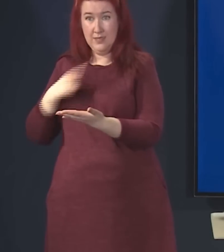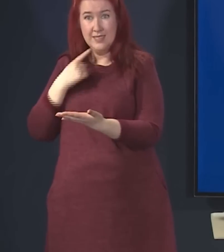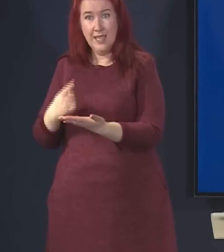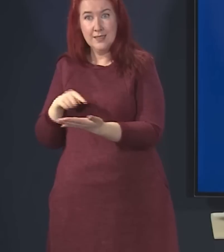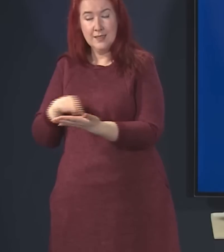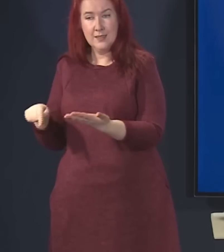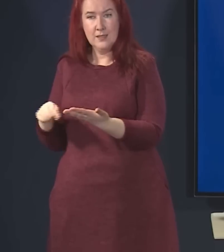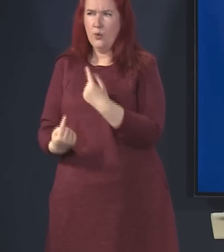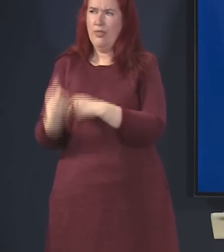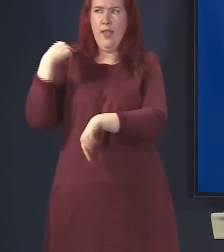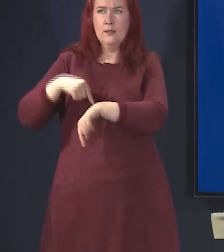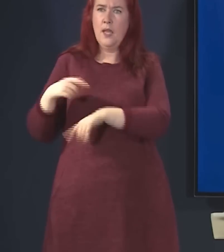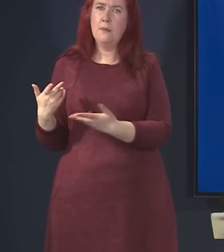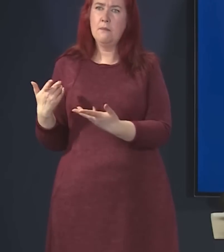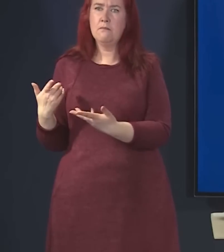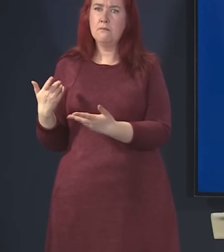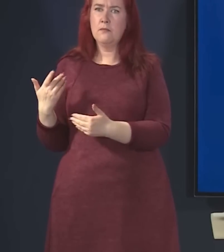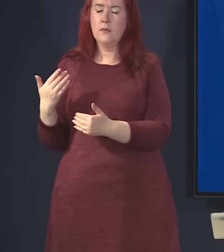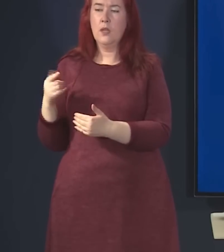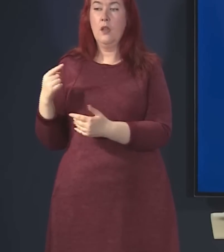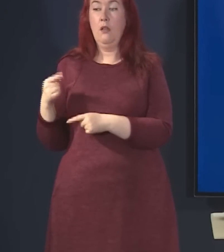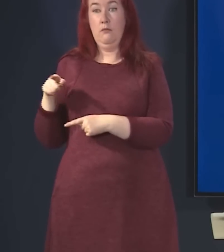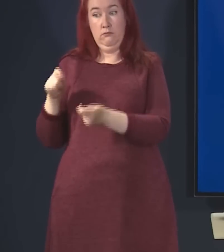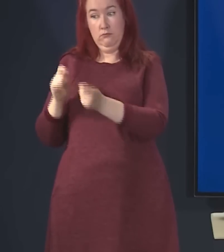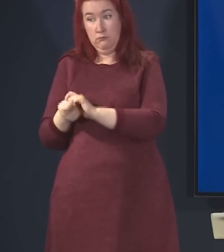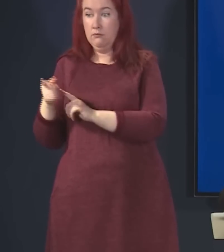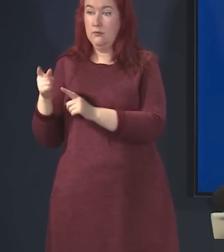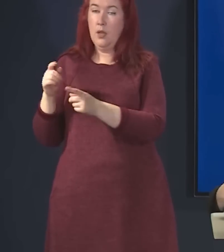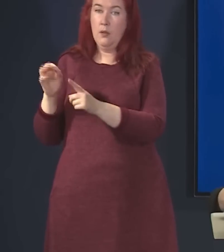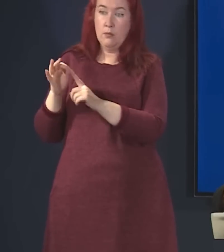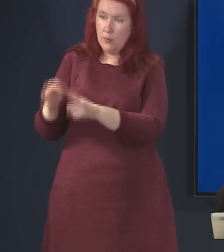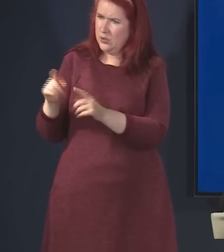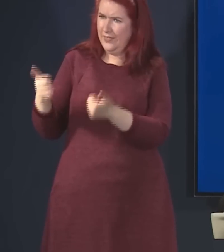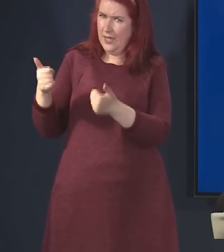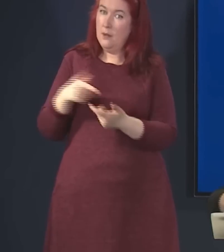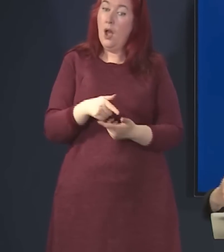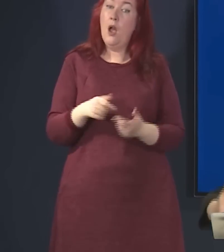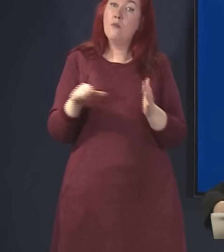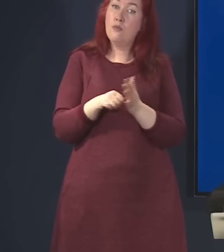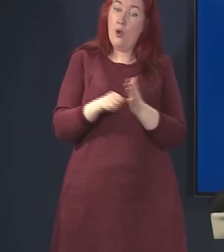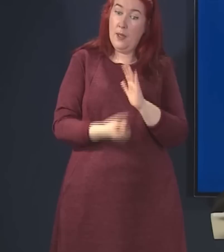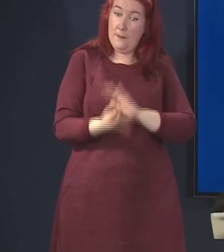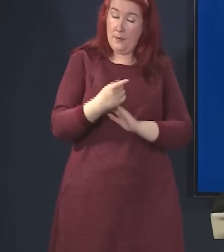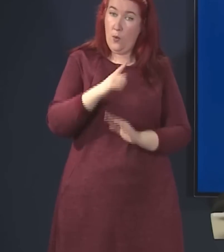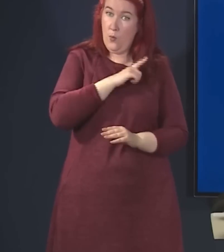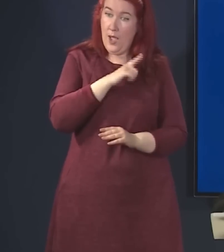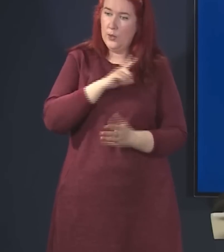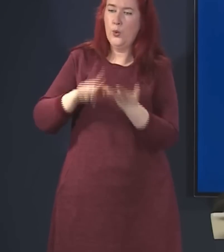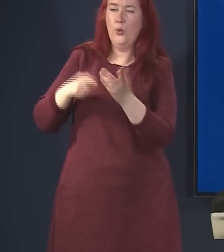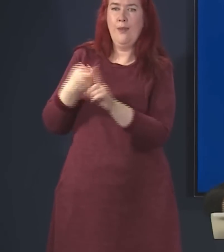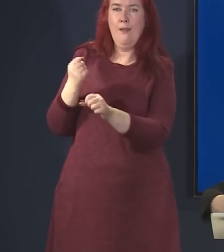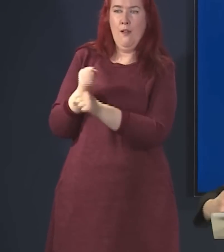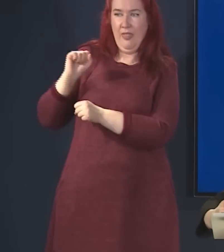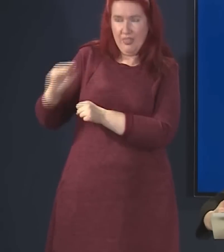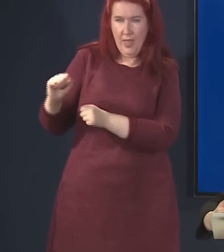there was no suggestion that this would be an insurmountable problem. That has come about because the UK government has changed its